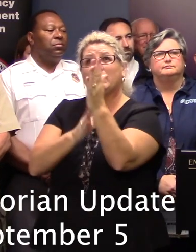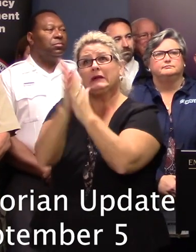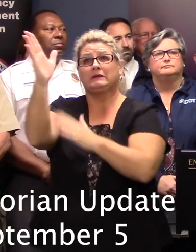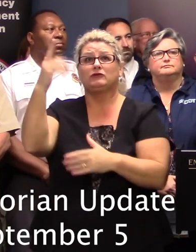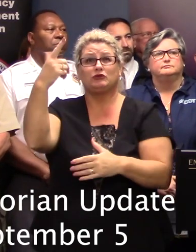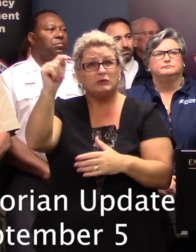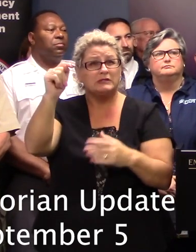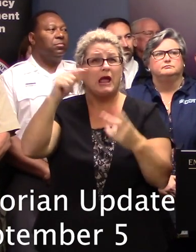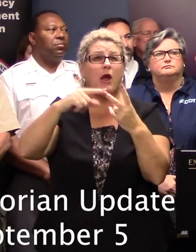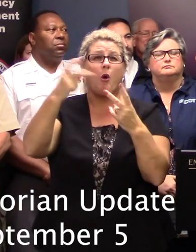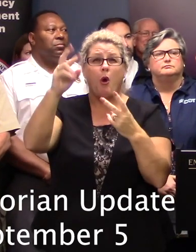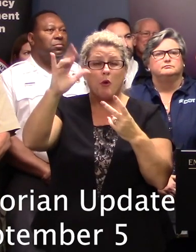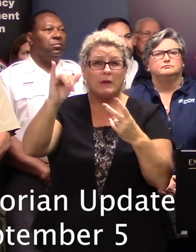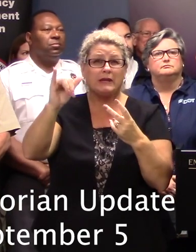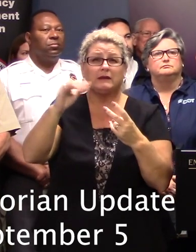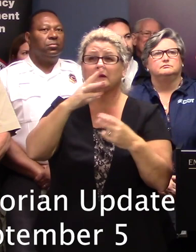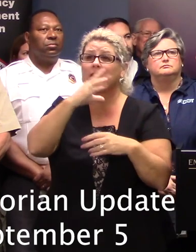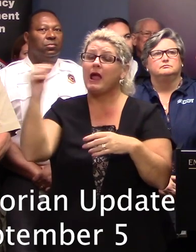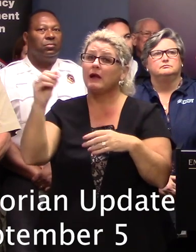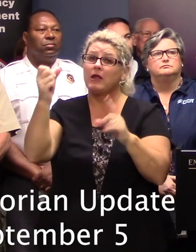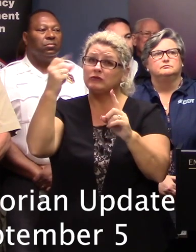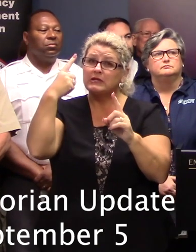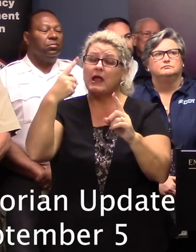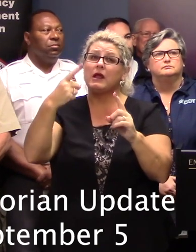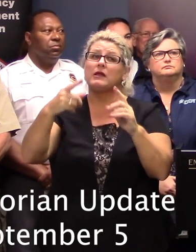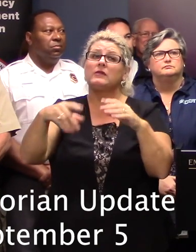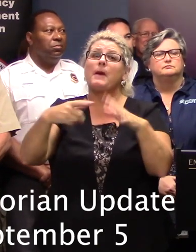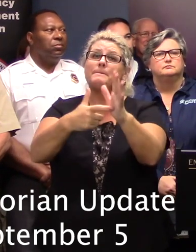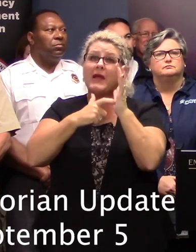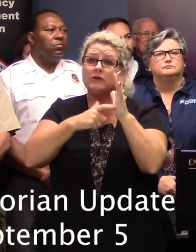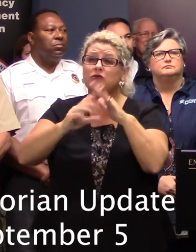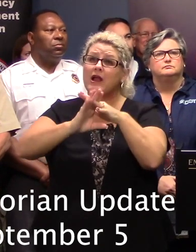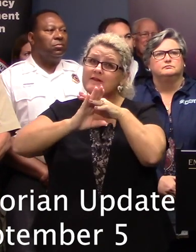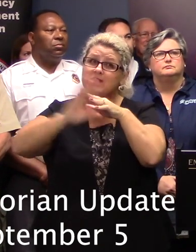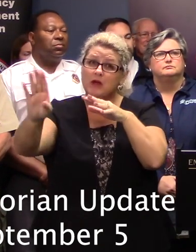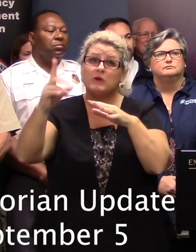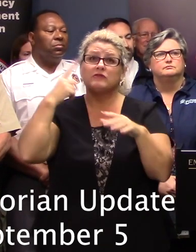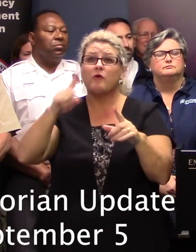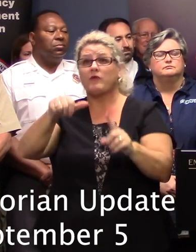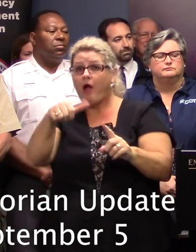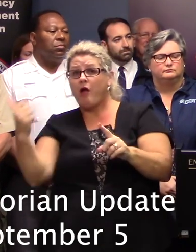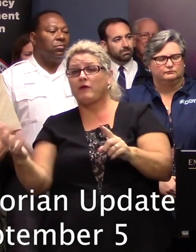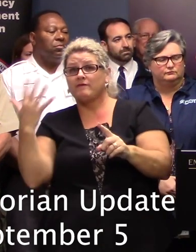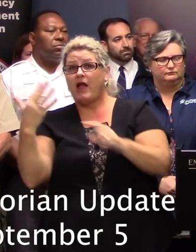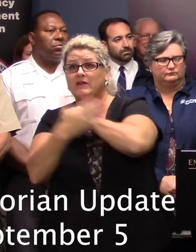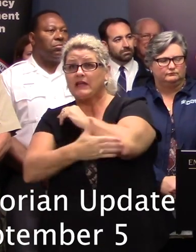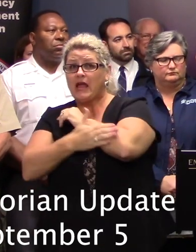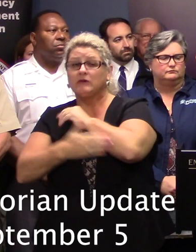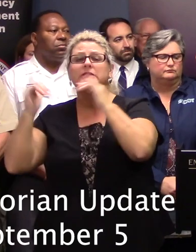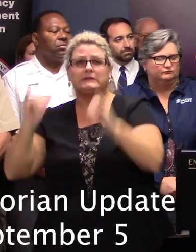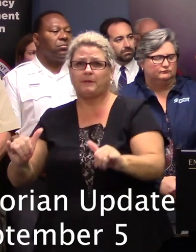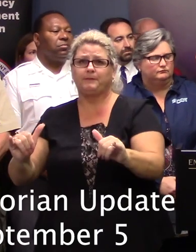and the mandatory evacuation orders and everything else, schools and so forth, remain in effect on the rest